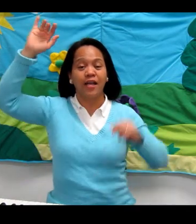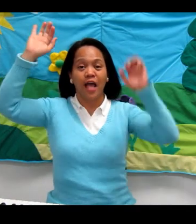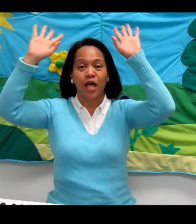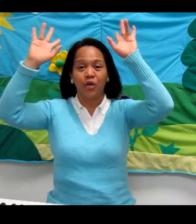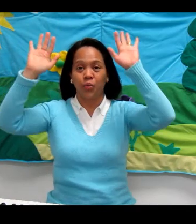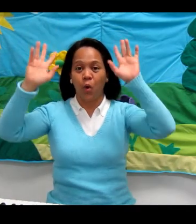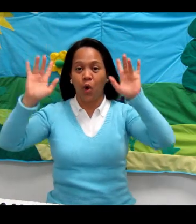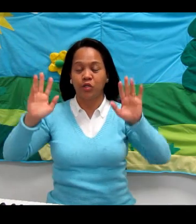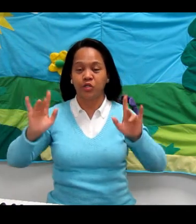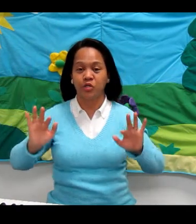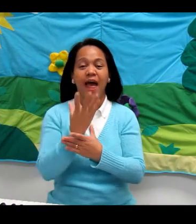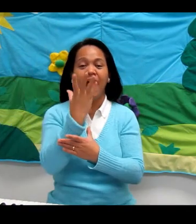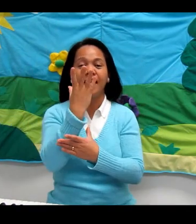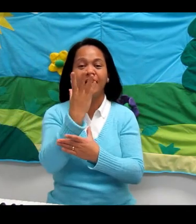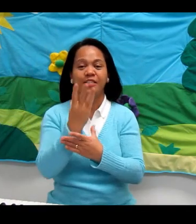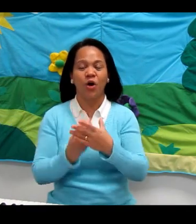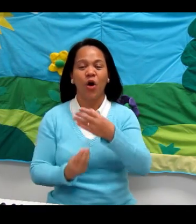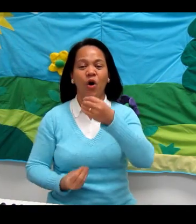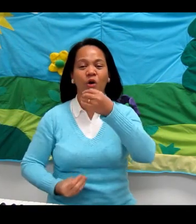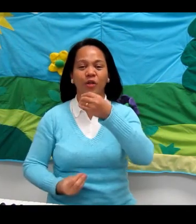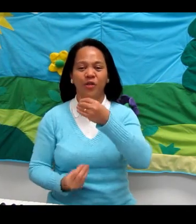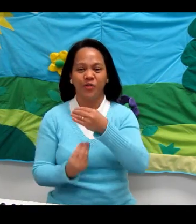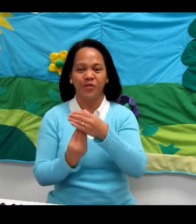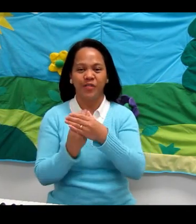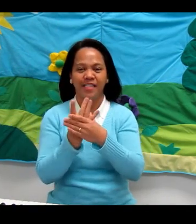sun and water, that is all you need.